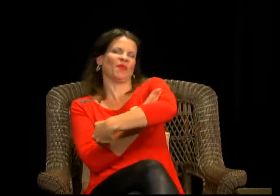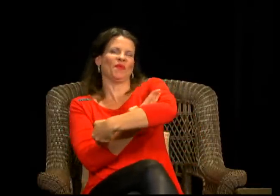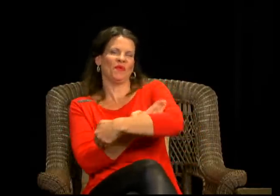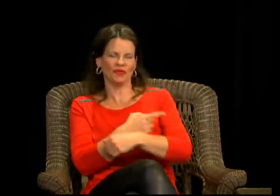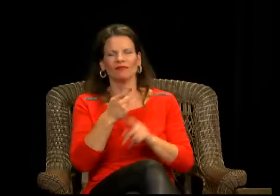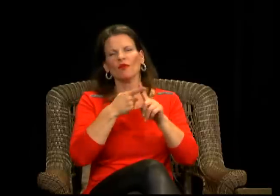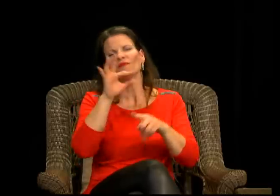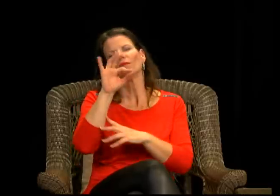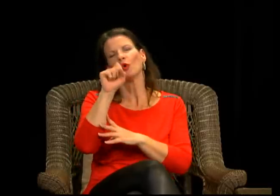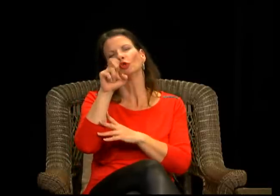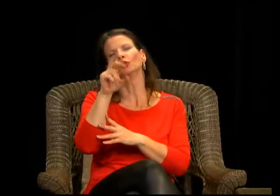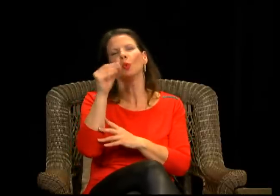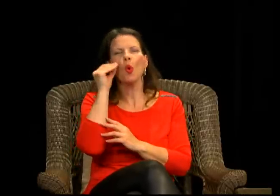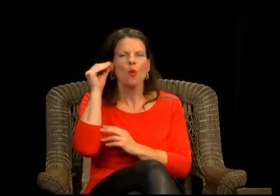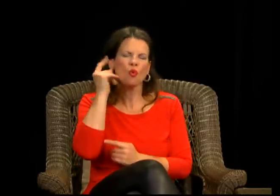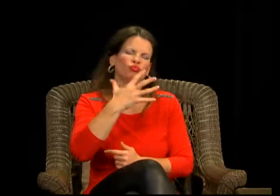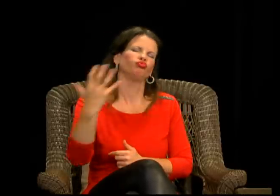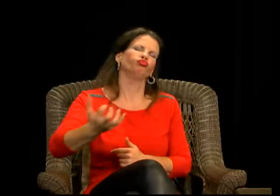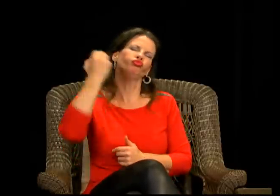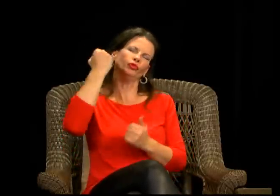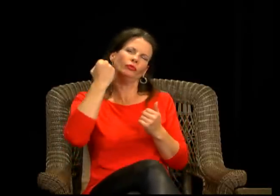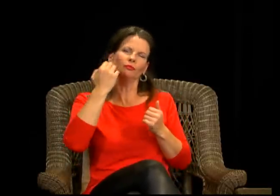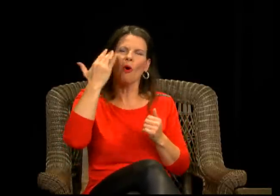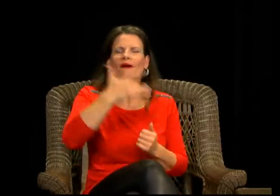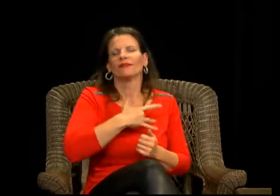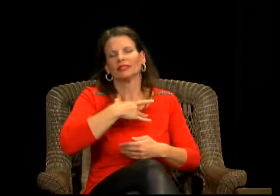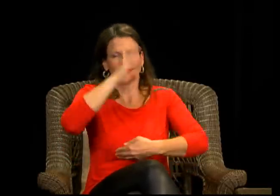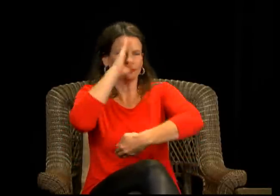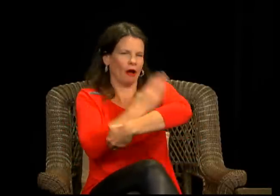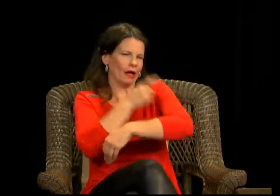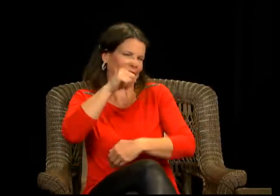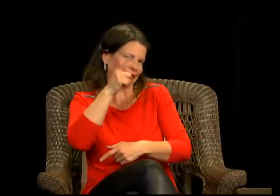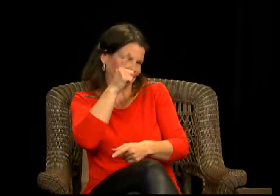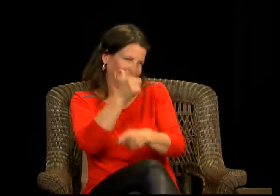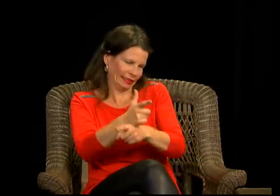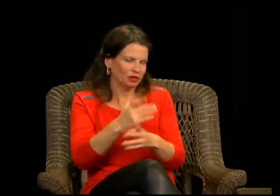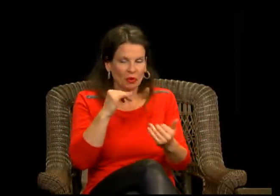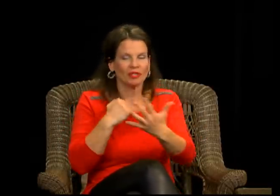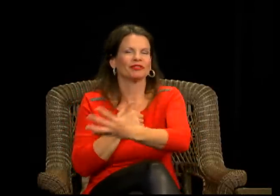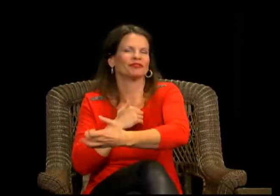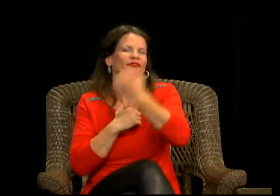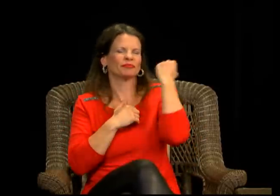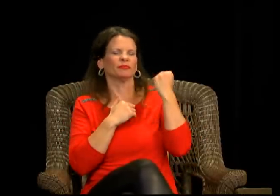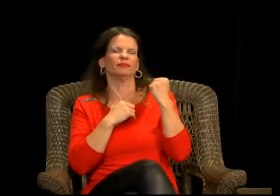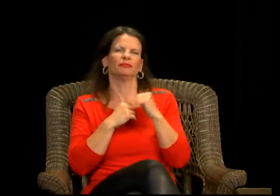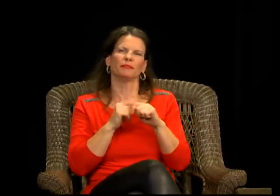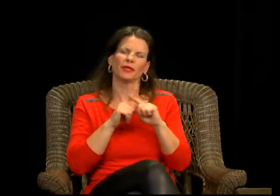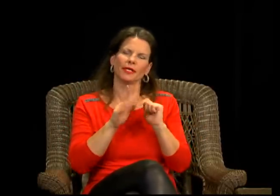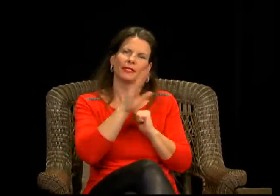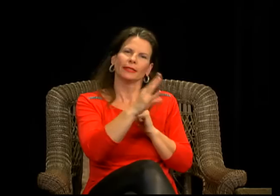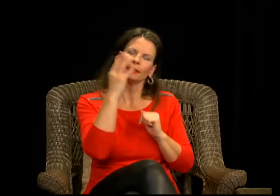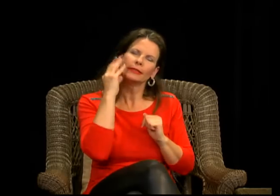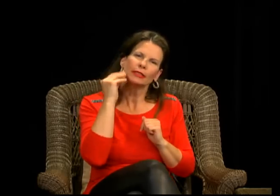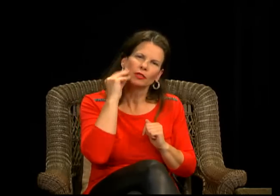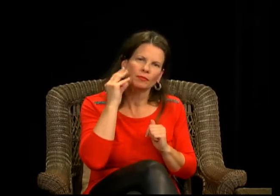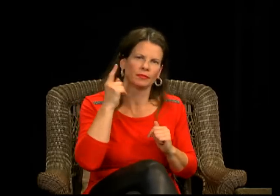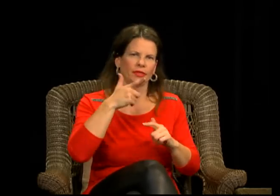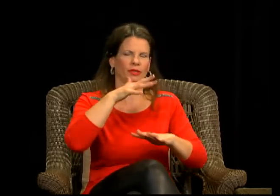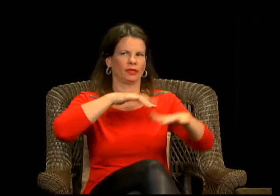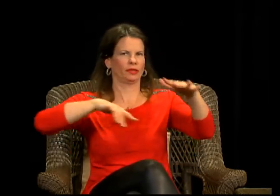And I just, you know, I have a soft spot in my heart for her. So she recently adopted a little girl